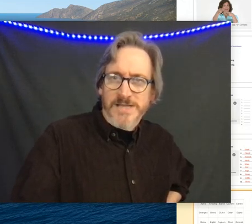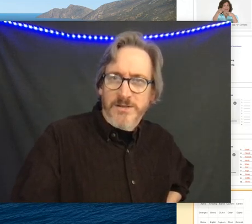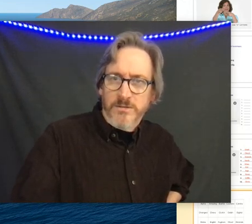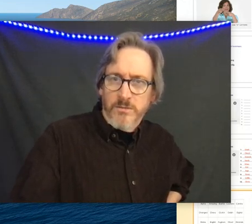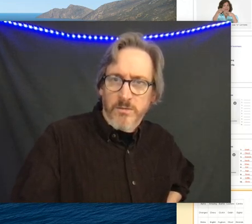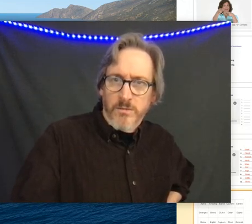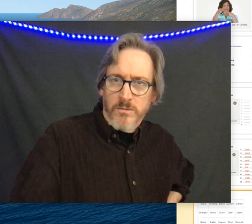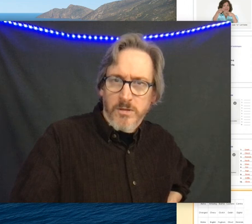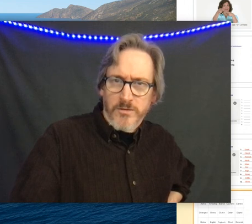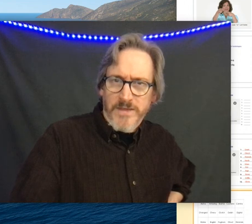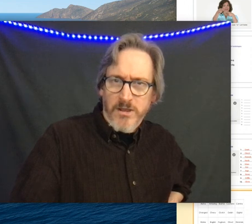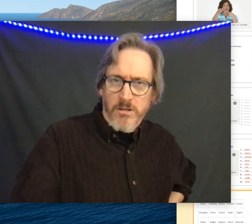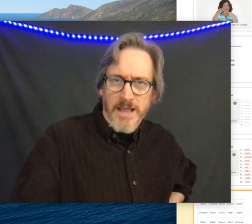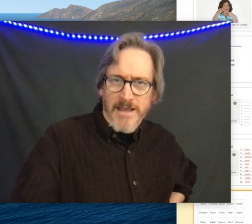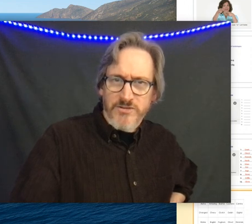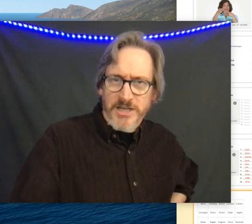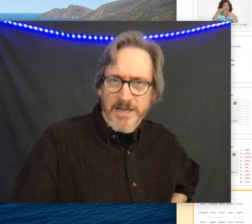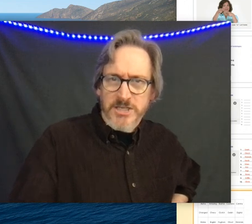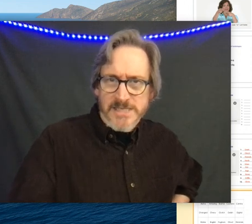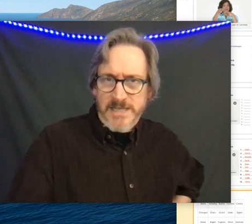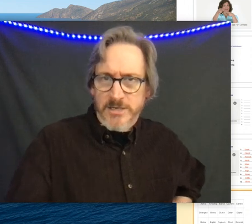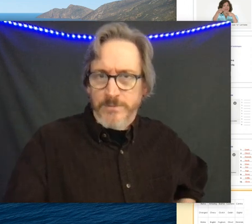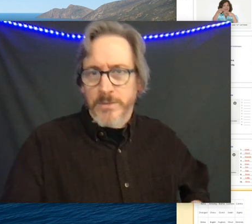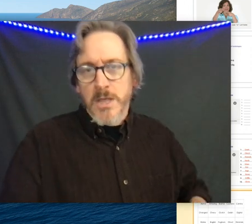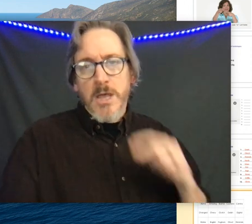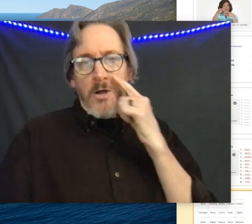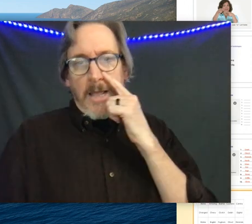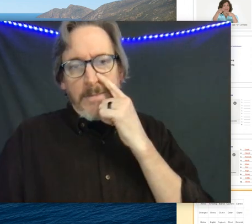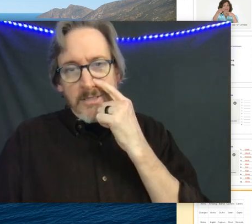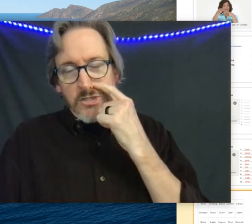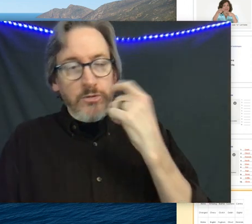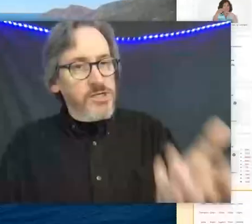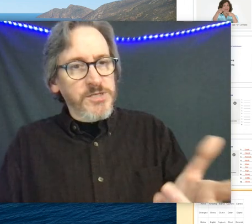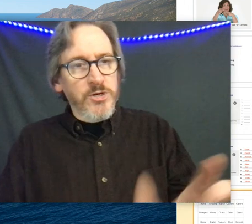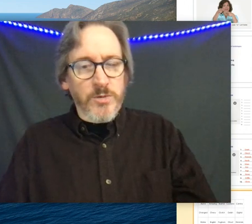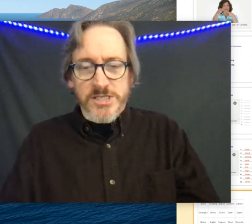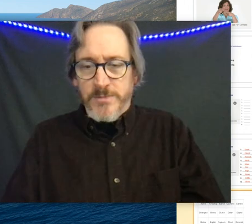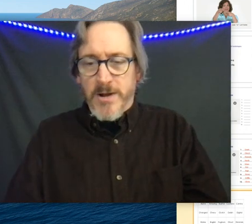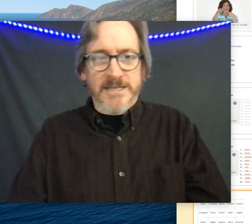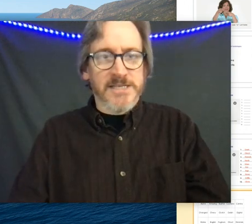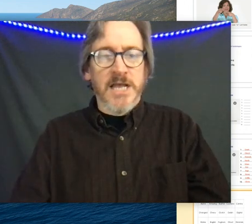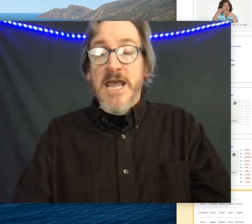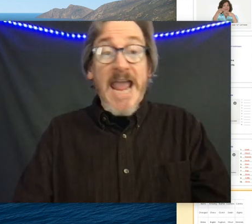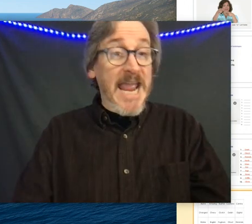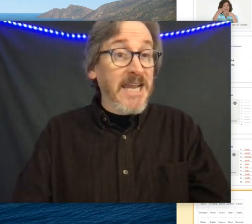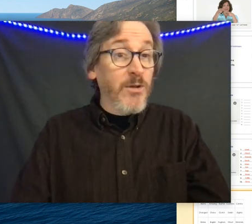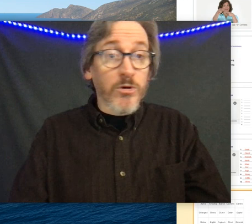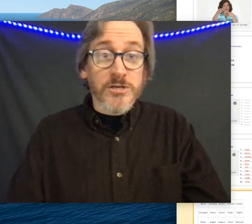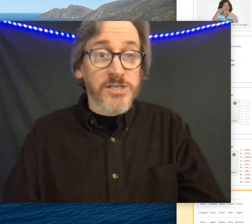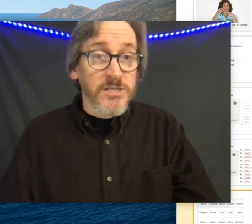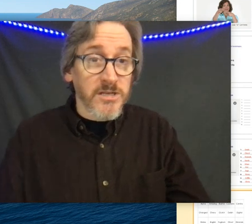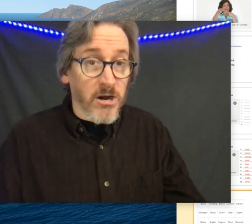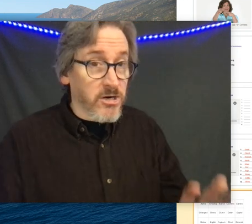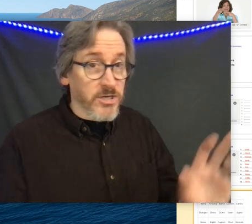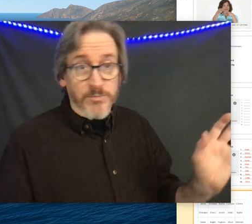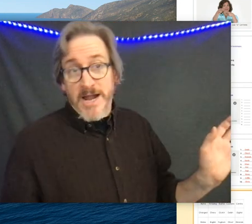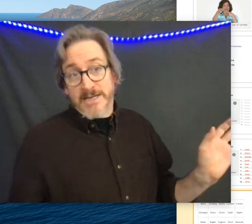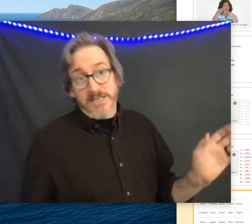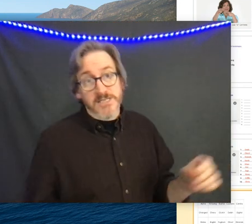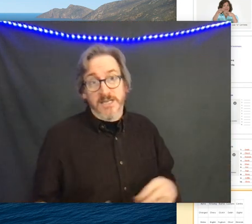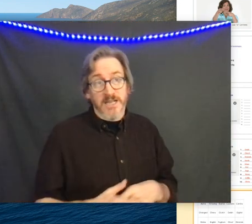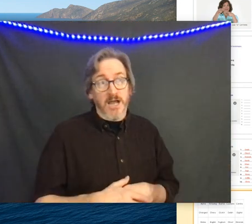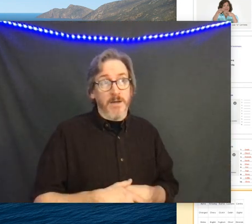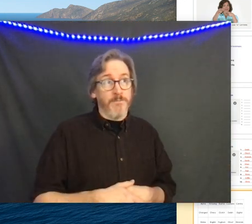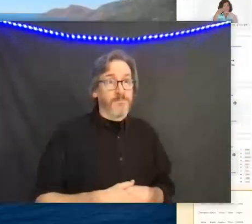First, I was like, do they all have G and H? Yes, they do. Okay. So just some good ones to practice. Any words are good to